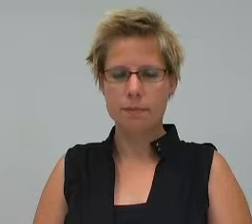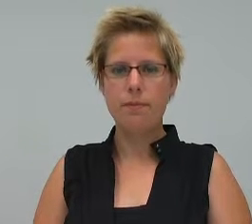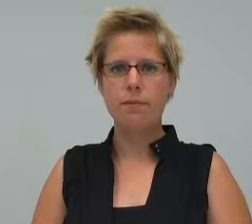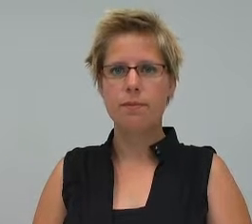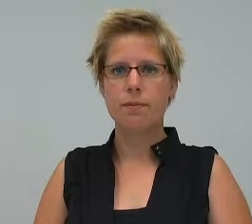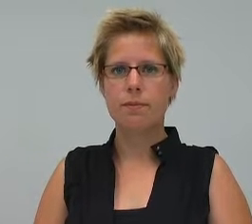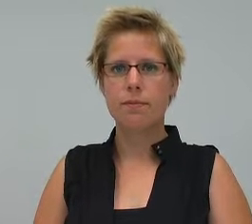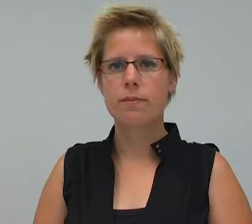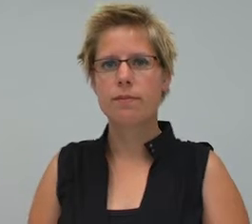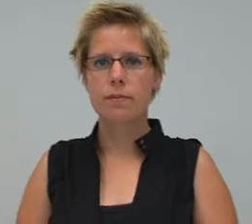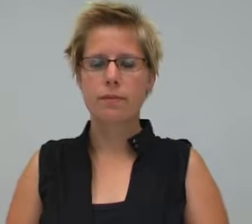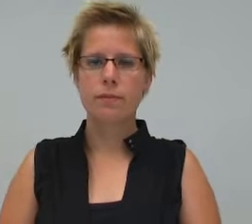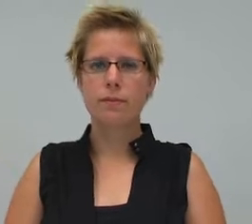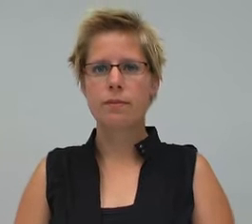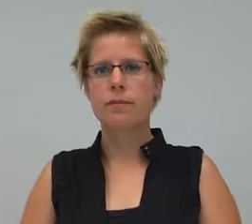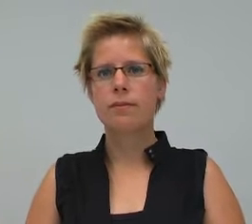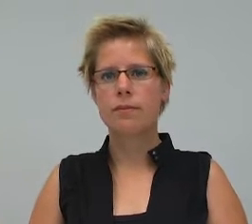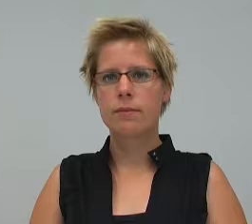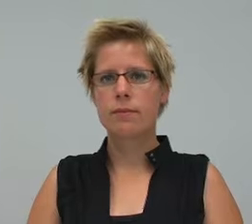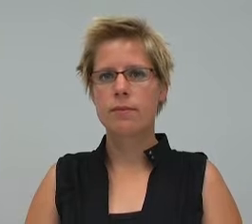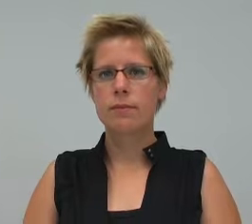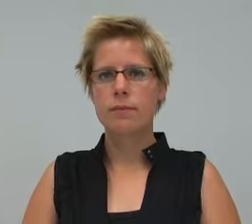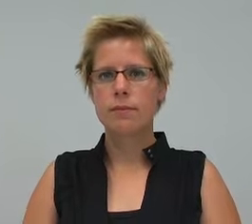What does a good e-participation project need in your experience?